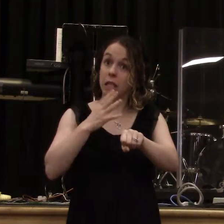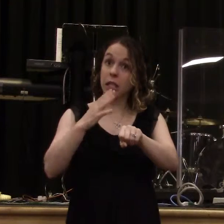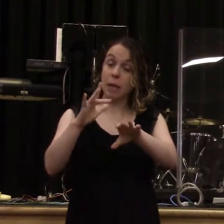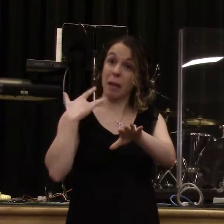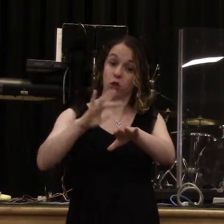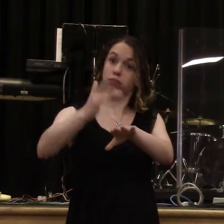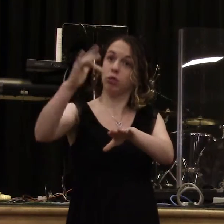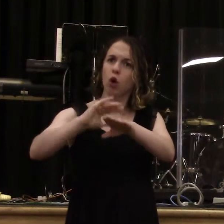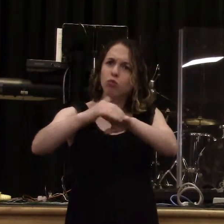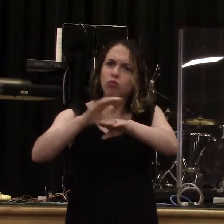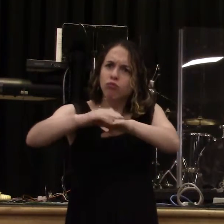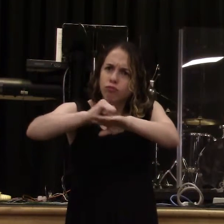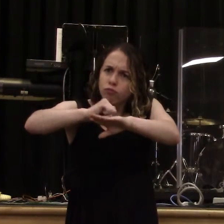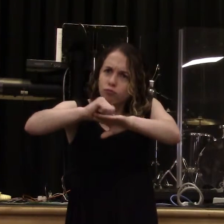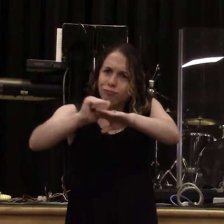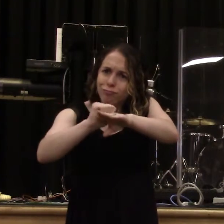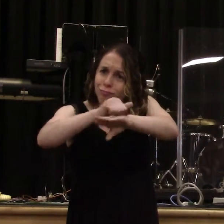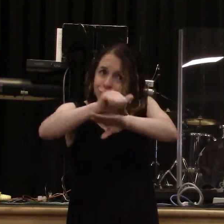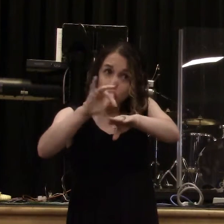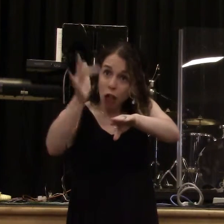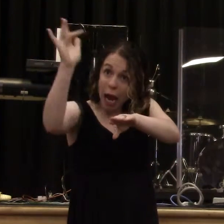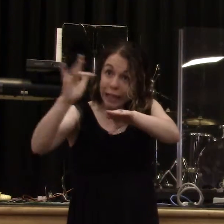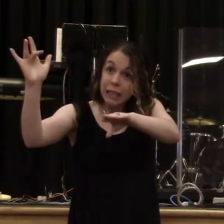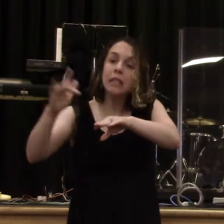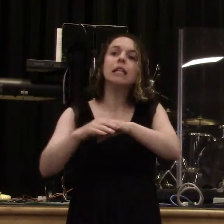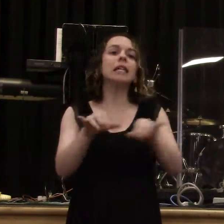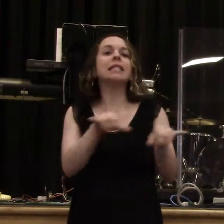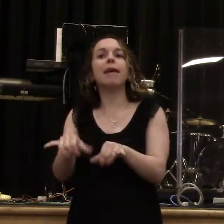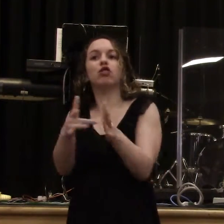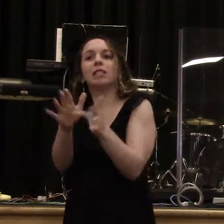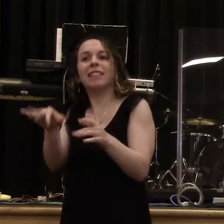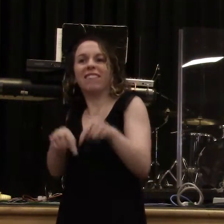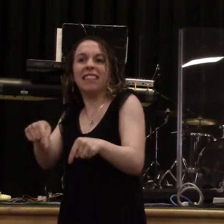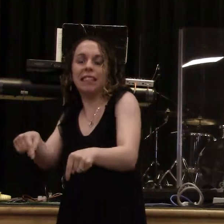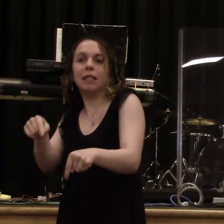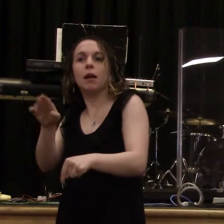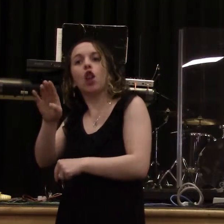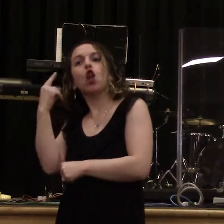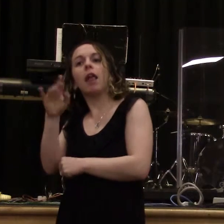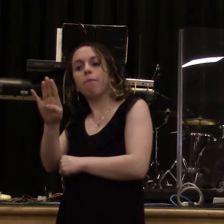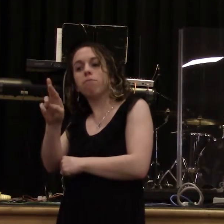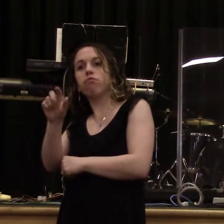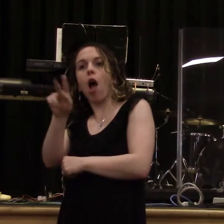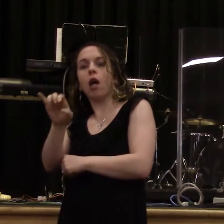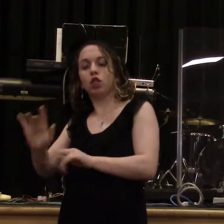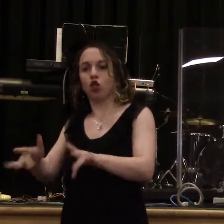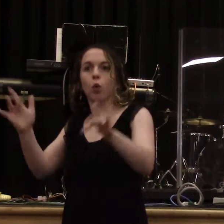rubbed, it becomes shinier than shiny. You know, there's another word I used to say when my kids were younger. But I won't say that here. But his